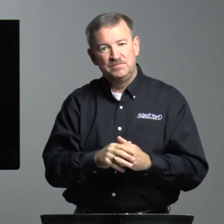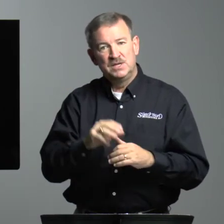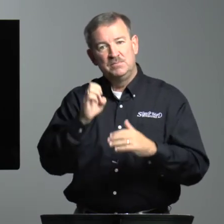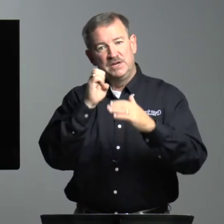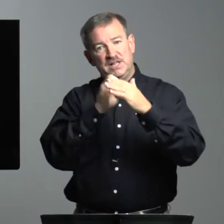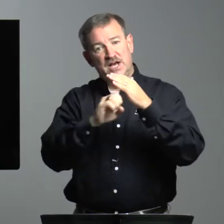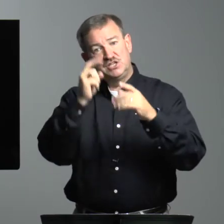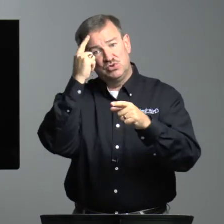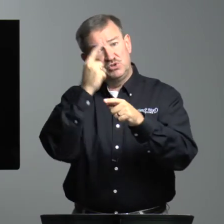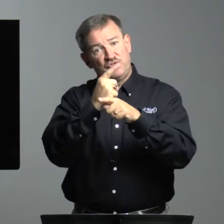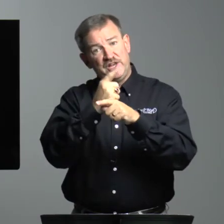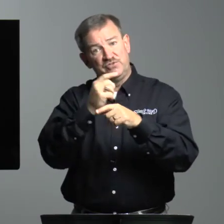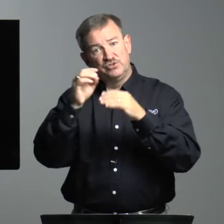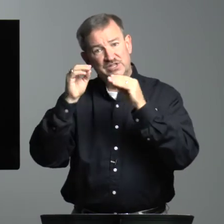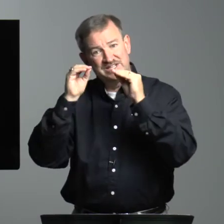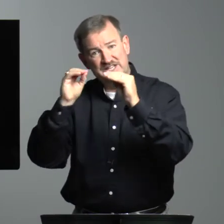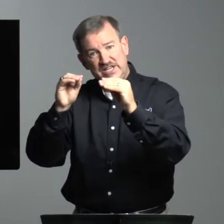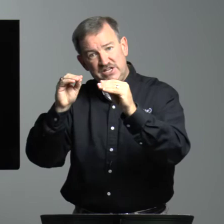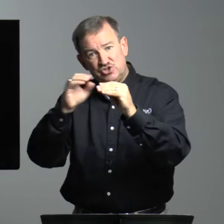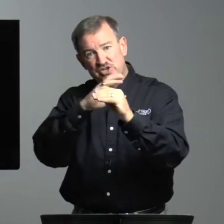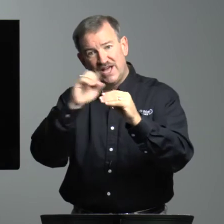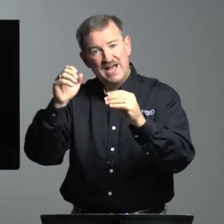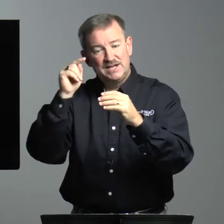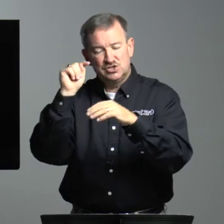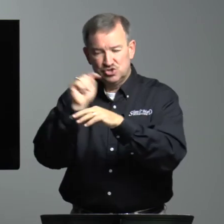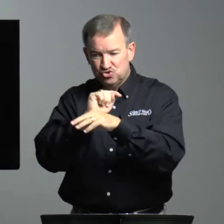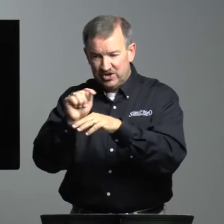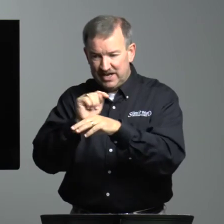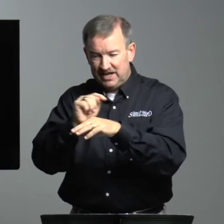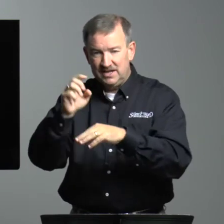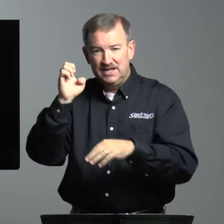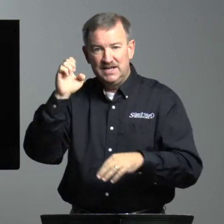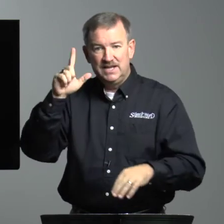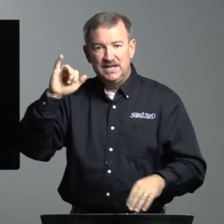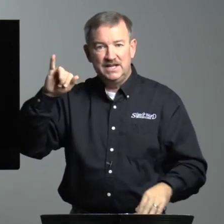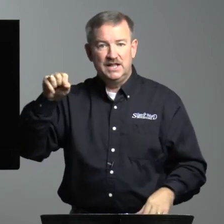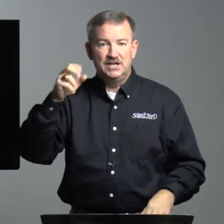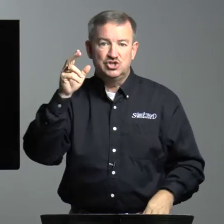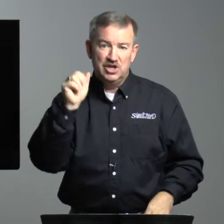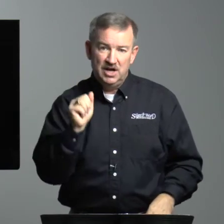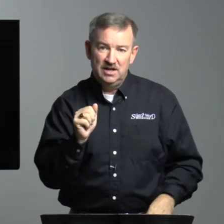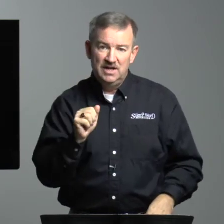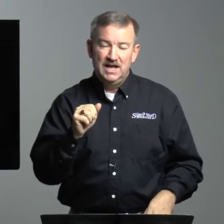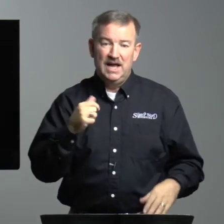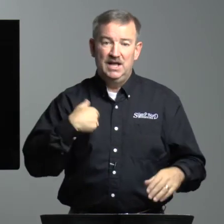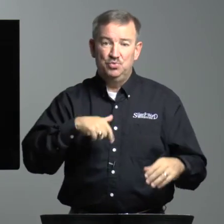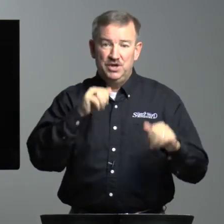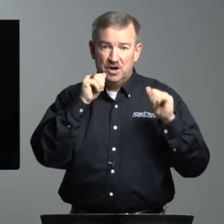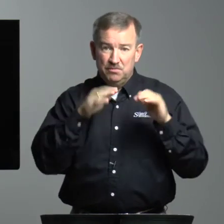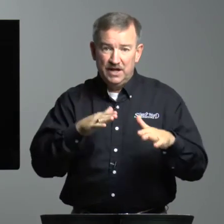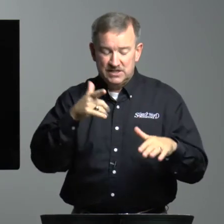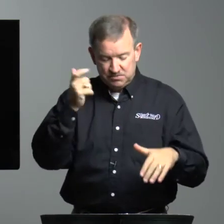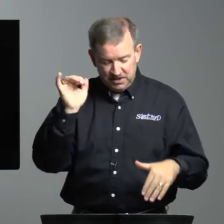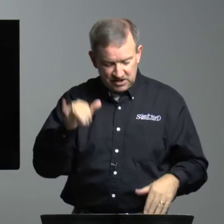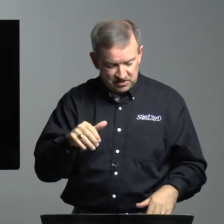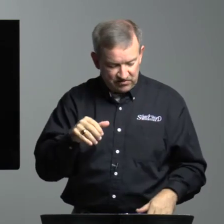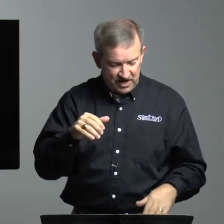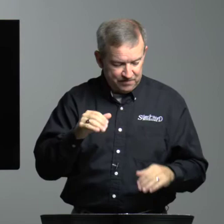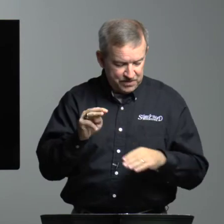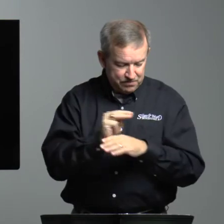But Elijah was faithful to teach and to train Elisha. And we are blessed because of that. The